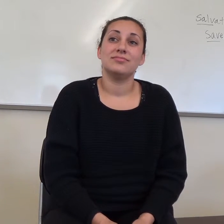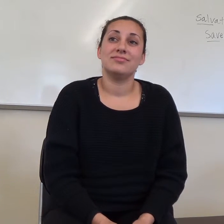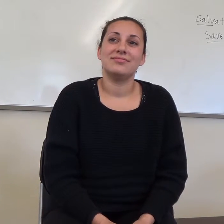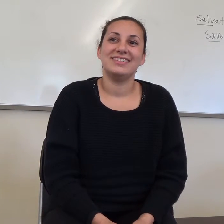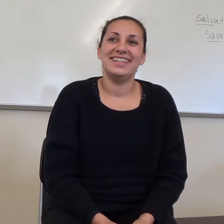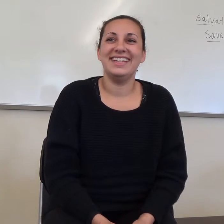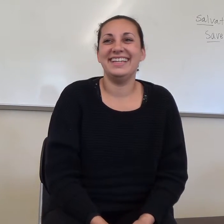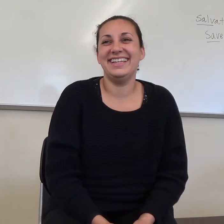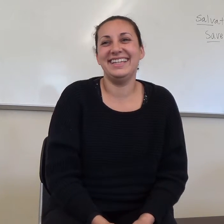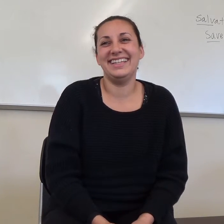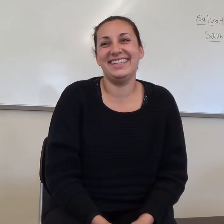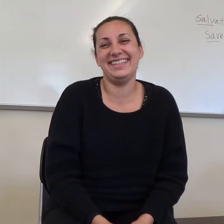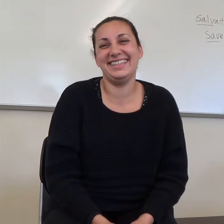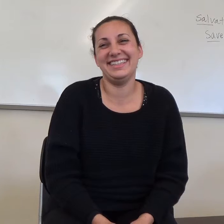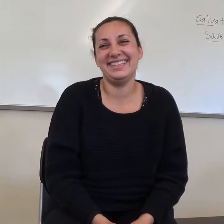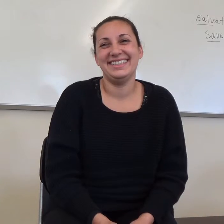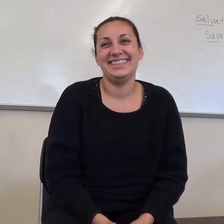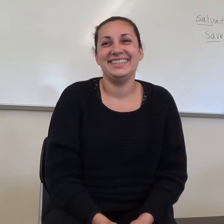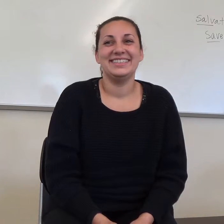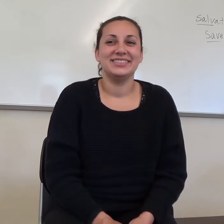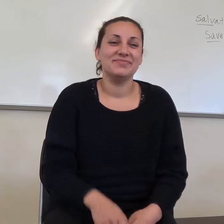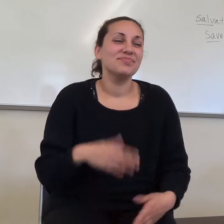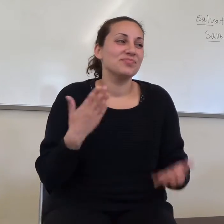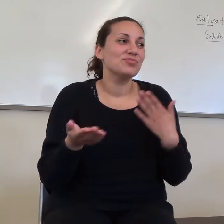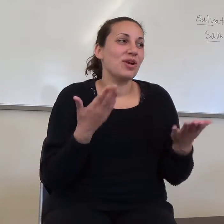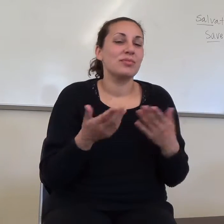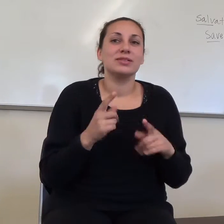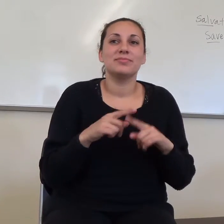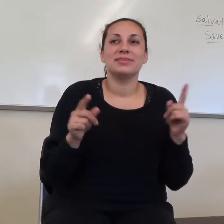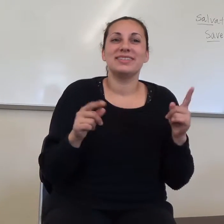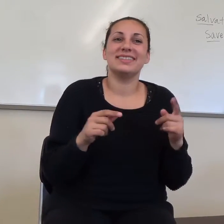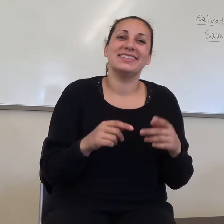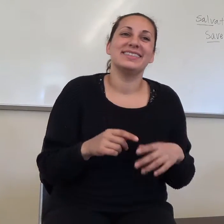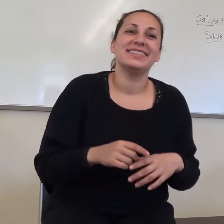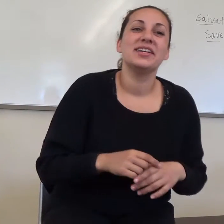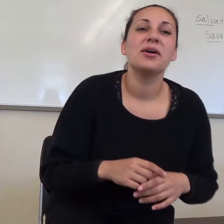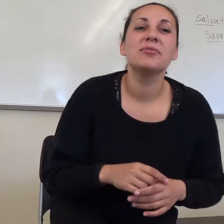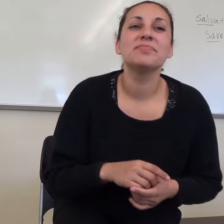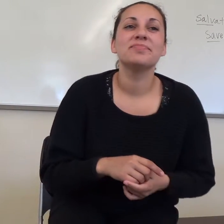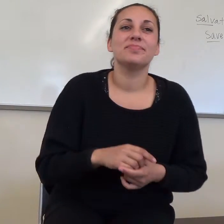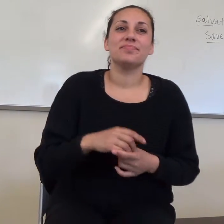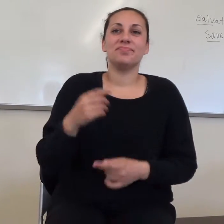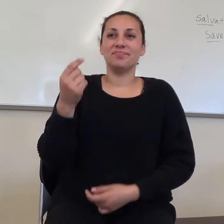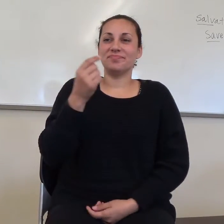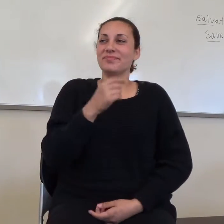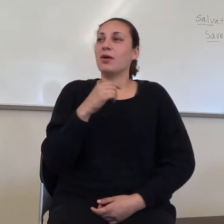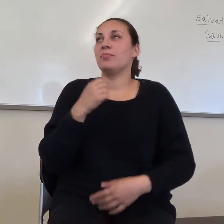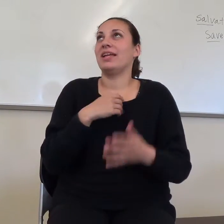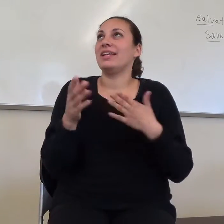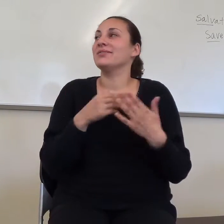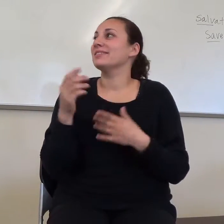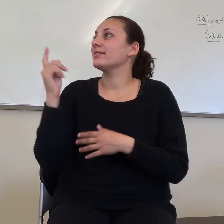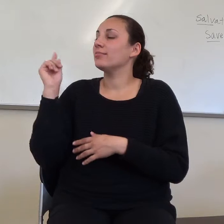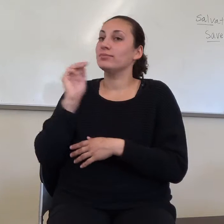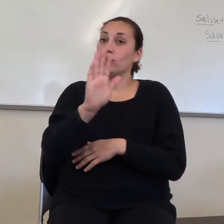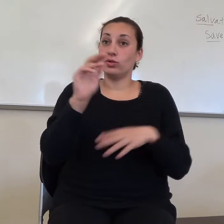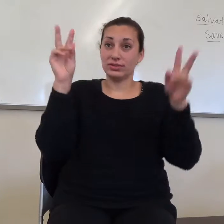by process of elimination. And this is another, this is why your title on this